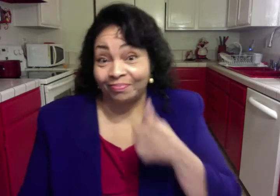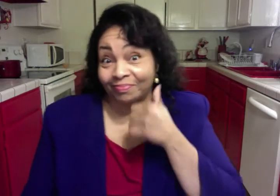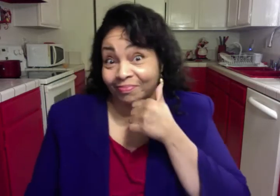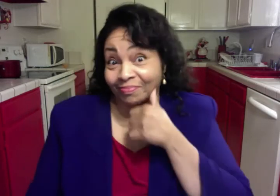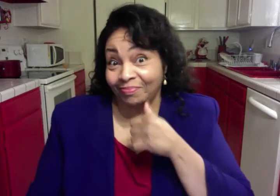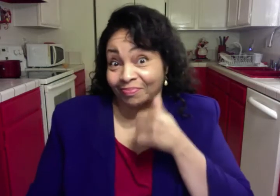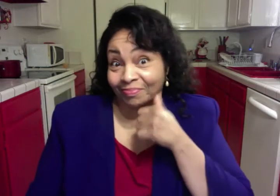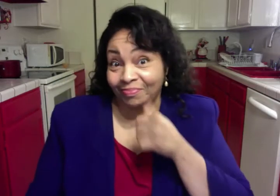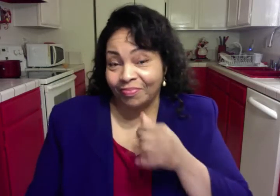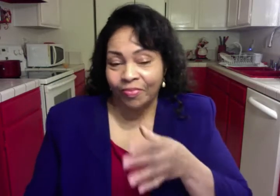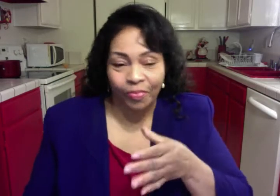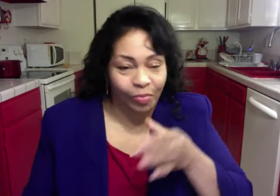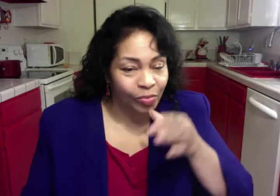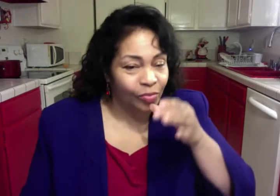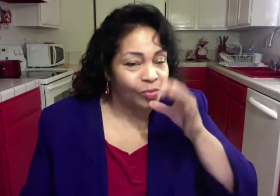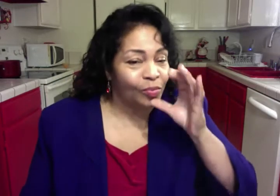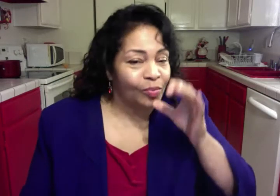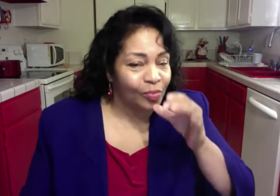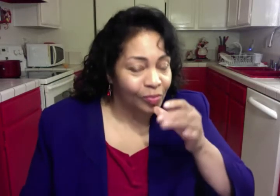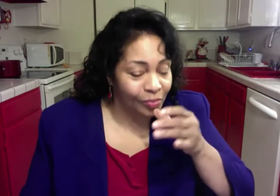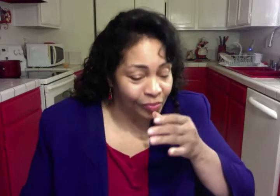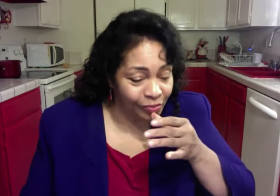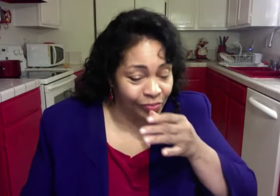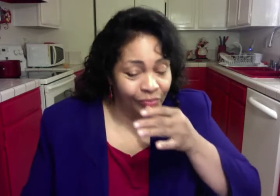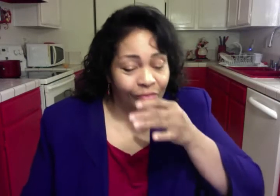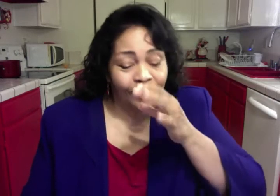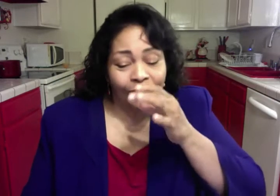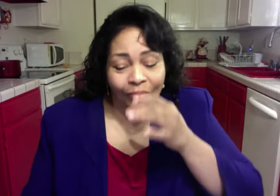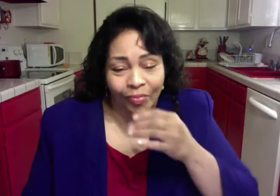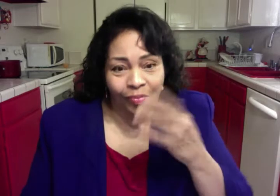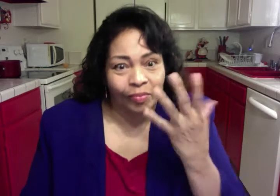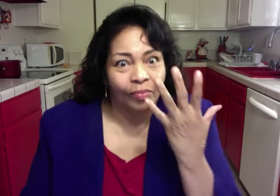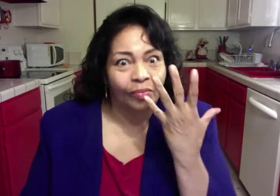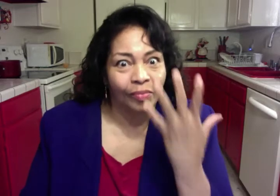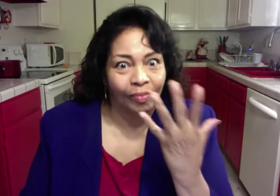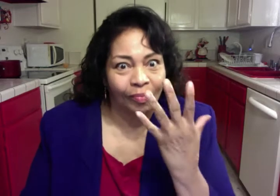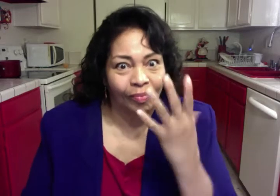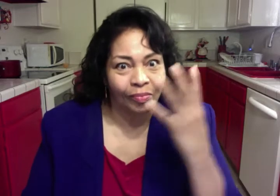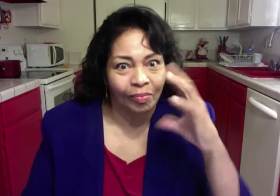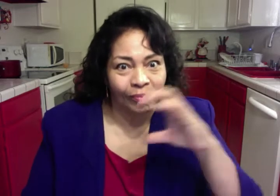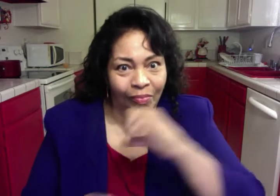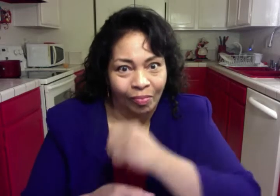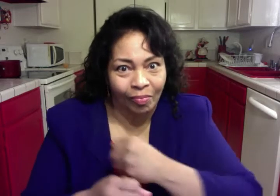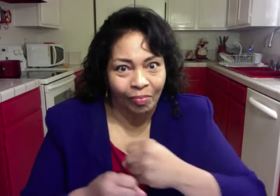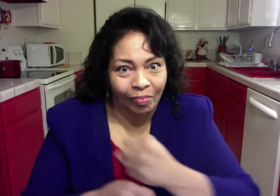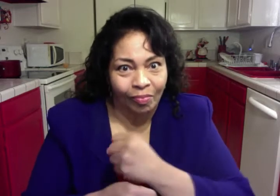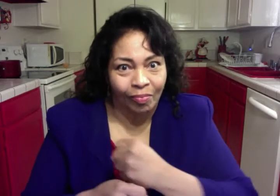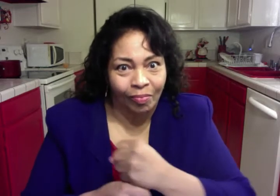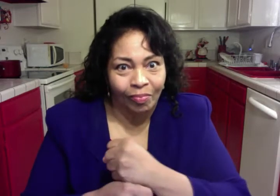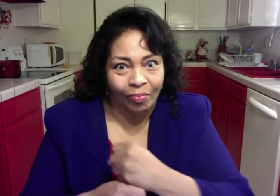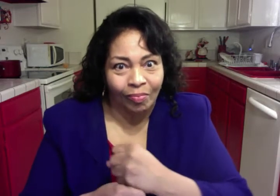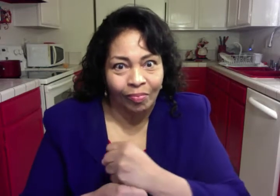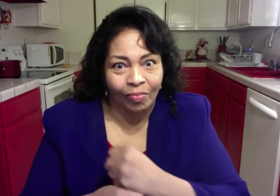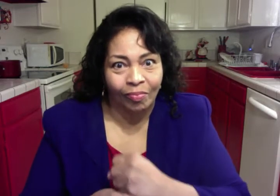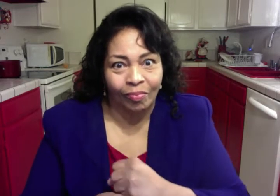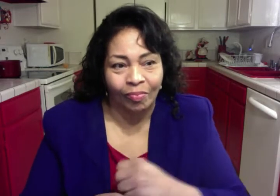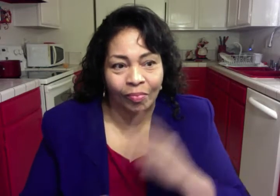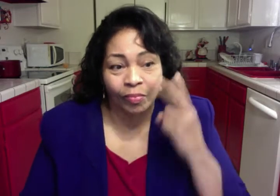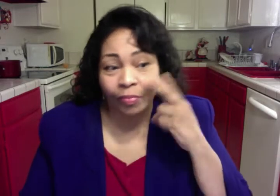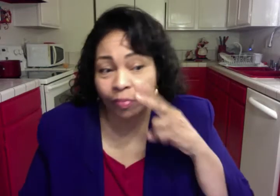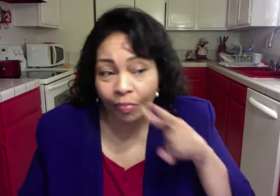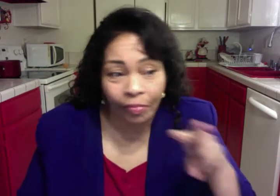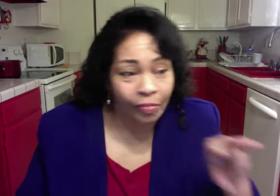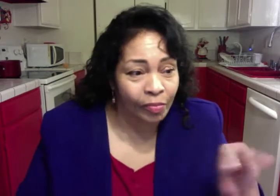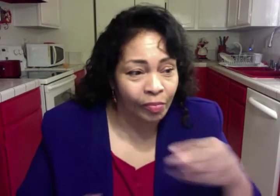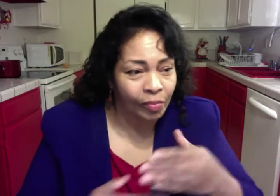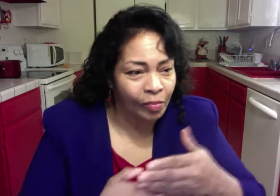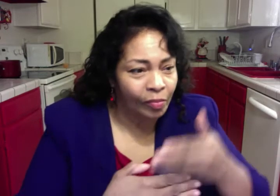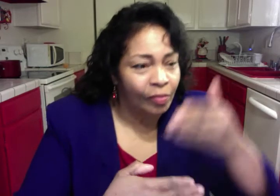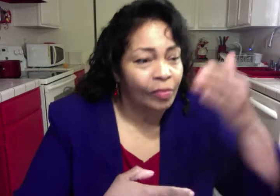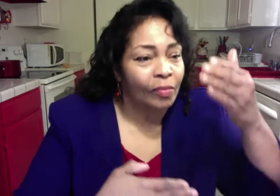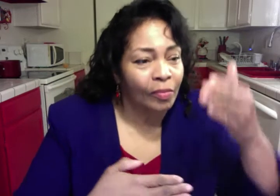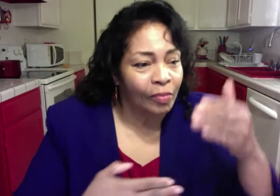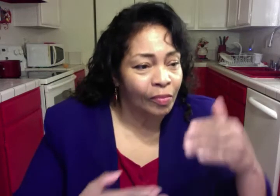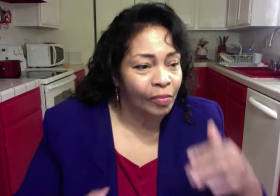young girl who's nursing the quick cup of coffee. As she stares out the window, there's a streetlight alone.